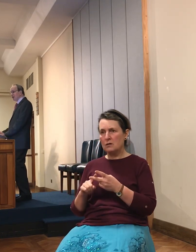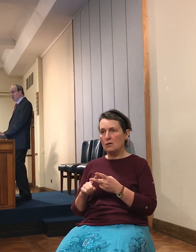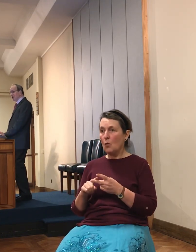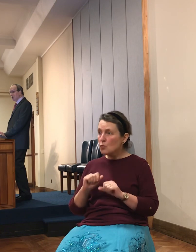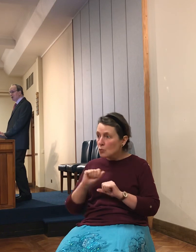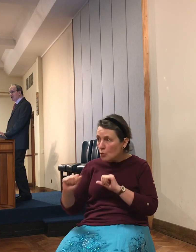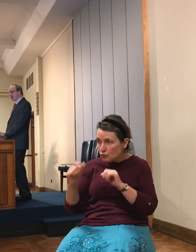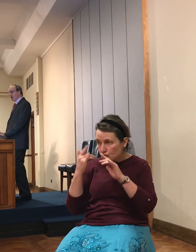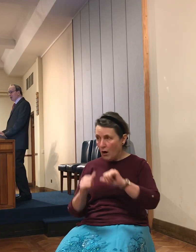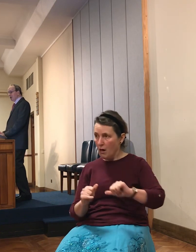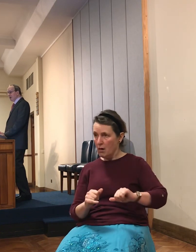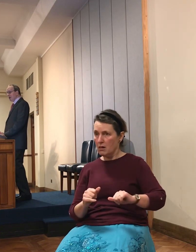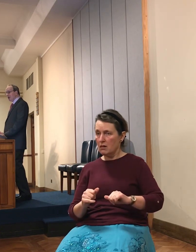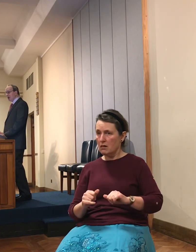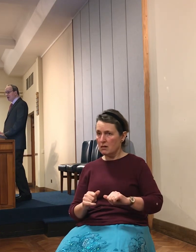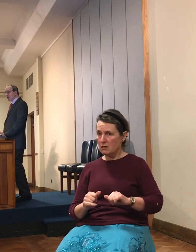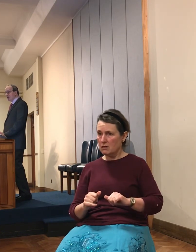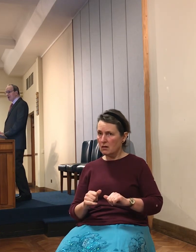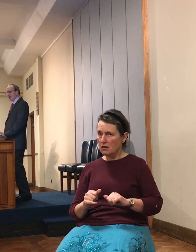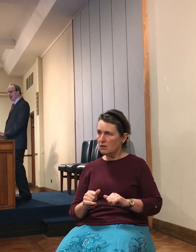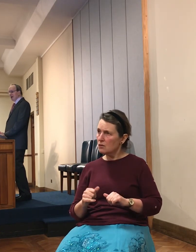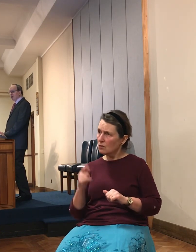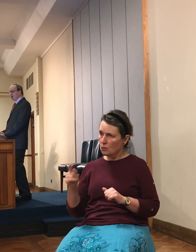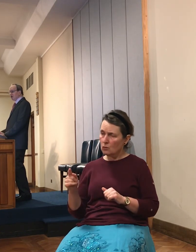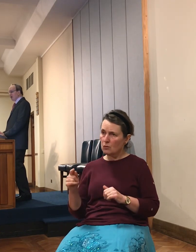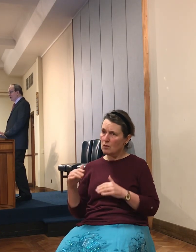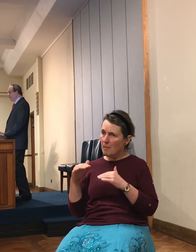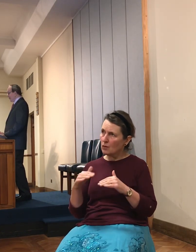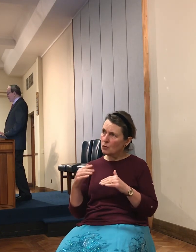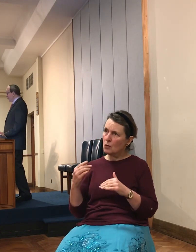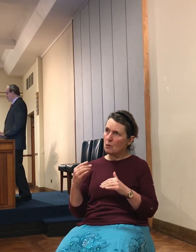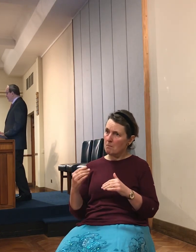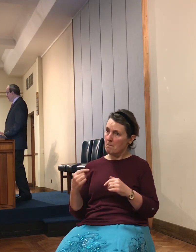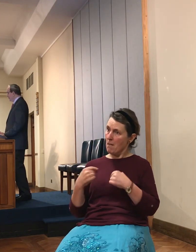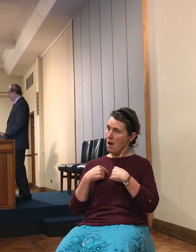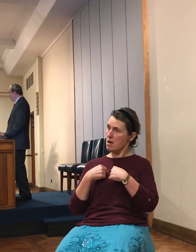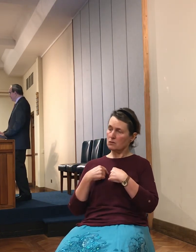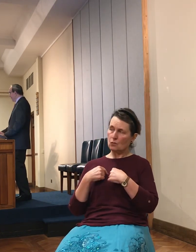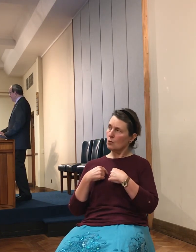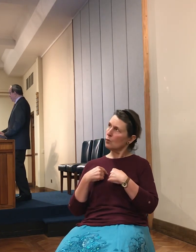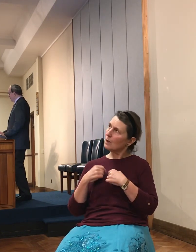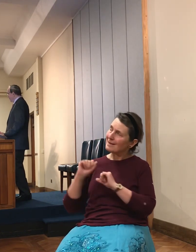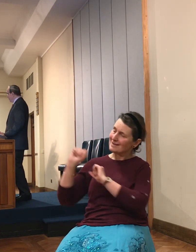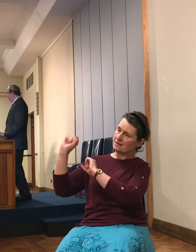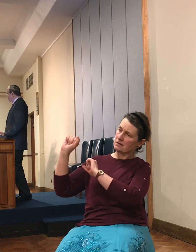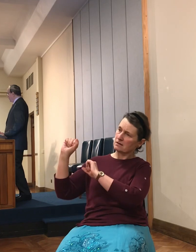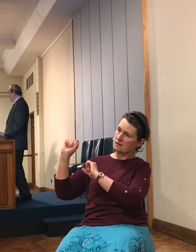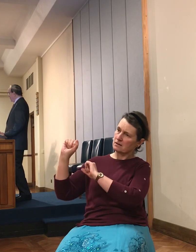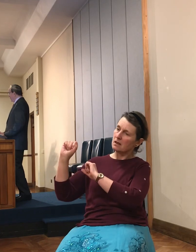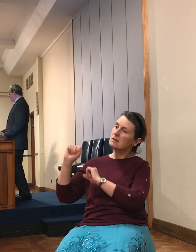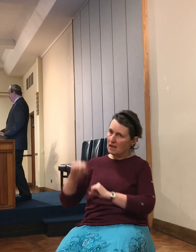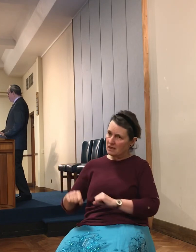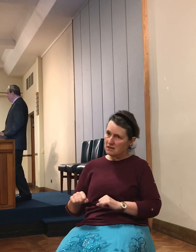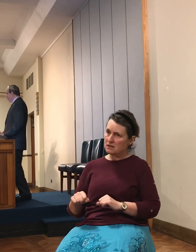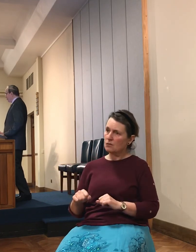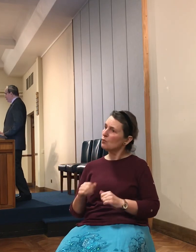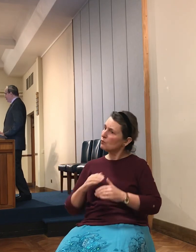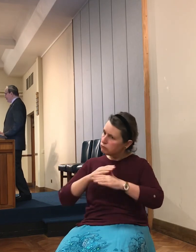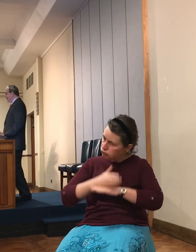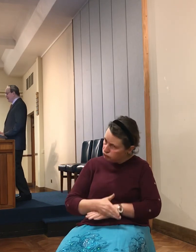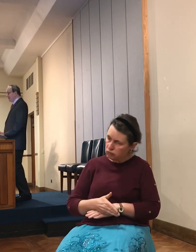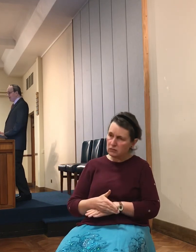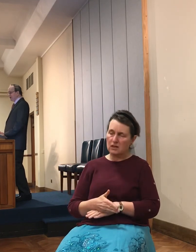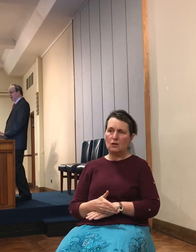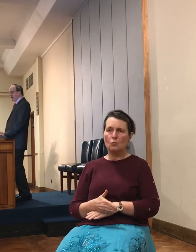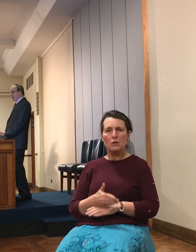is the Lord's. We'll be industrious, we'll try and find alternatives, we'll negotiate, we'll do all